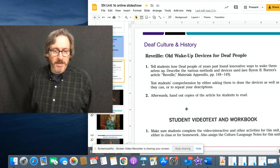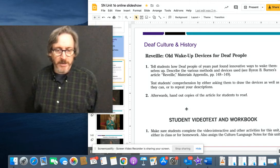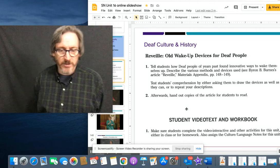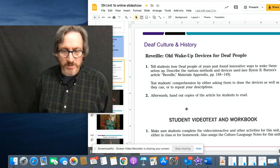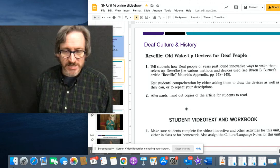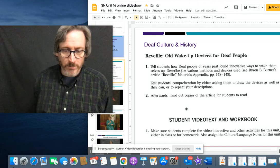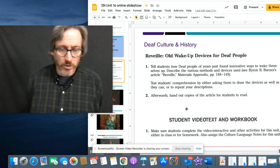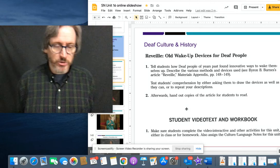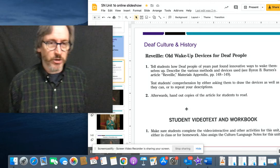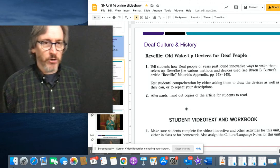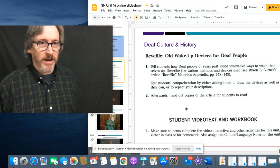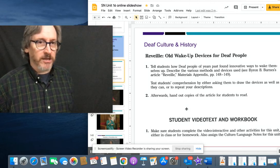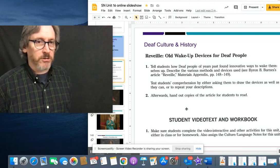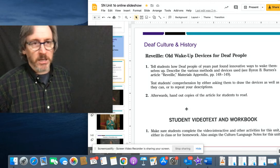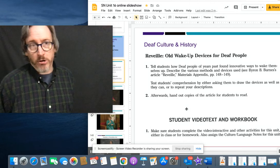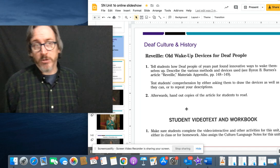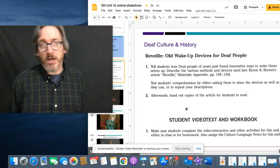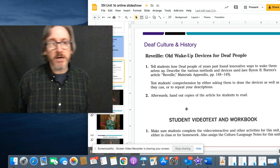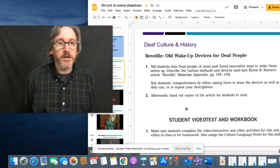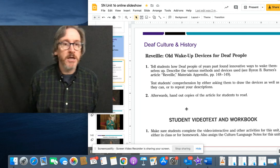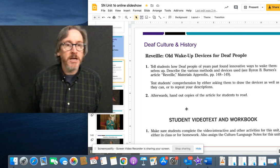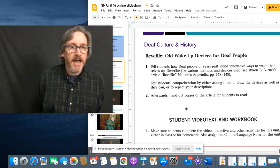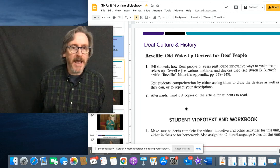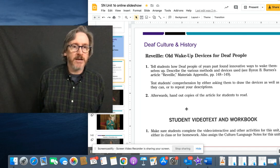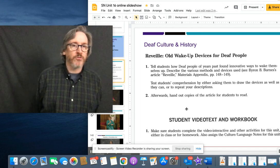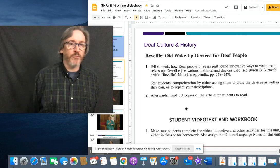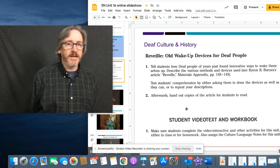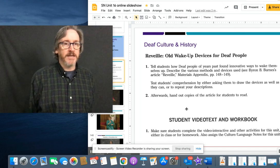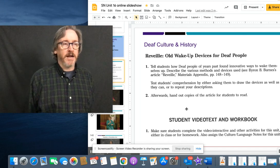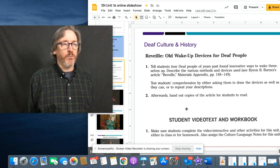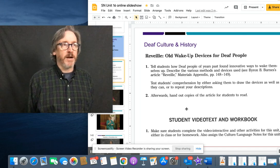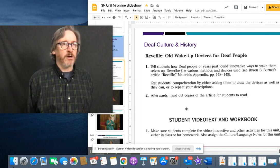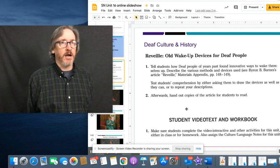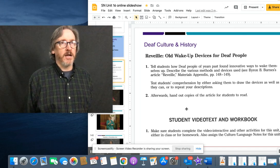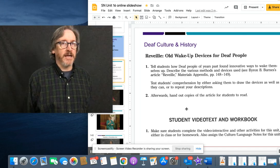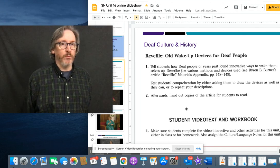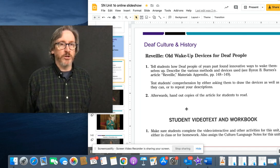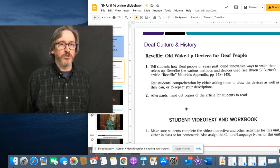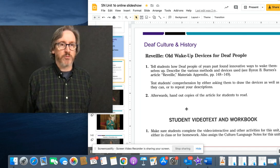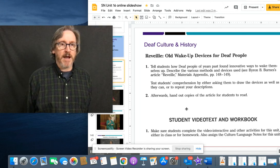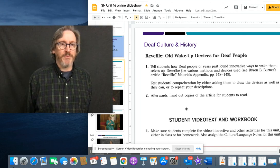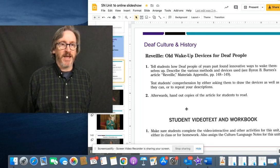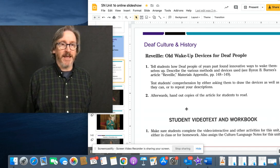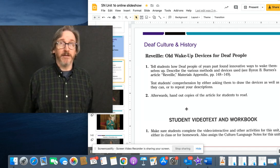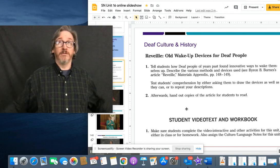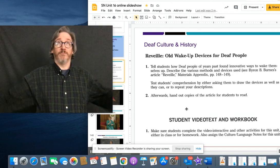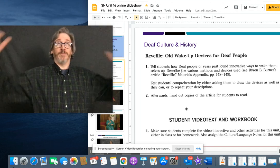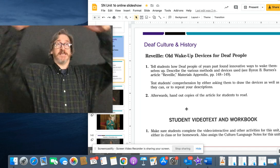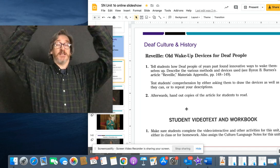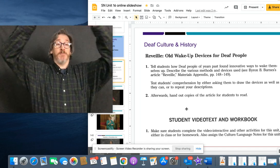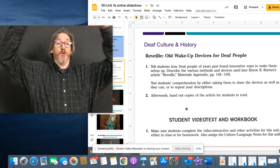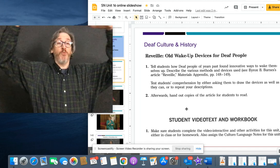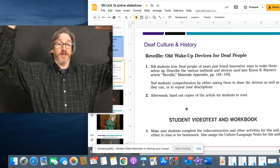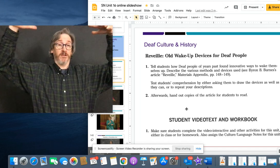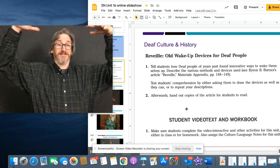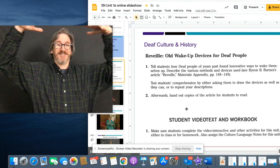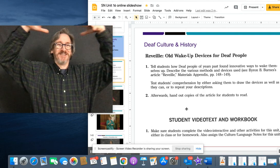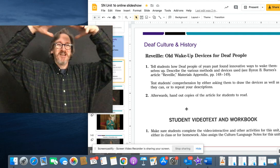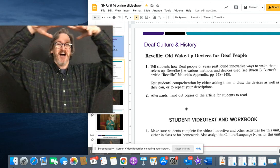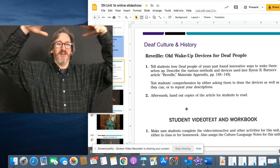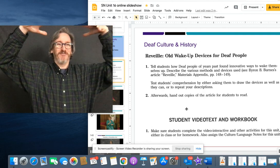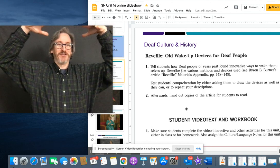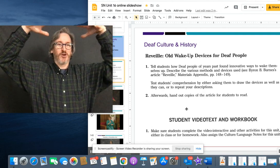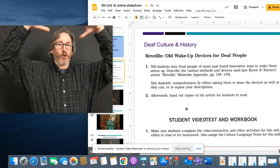Sometimes there was someone who took a regular alarm clock and rigged it up where it would drop a, basically, basically a mobile